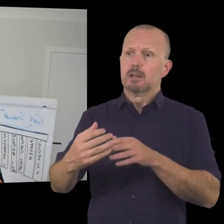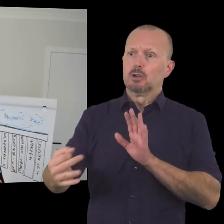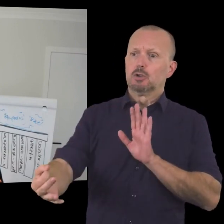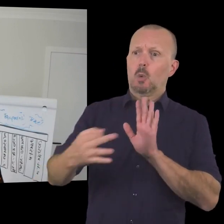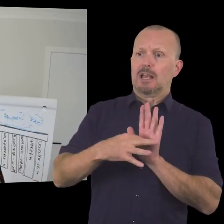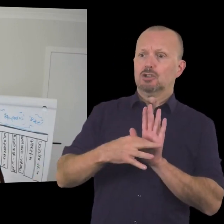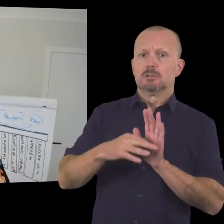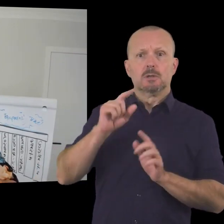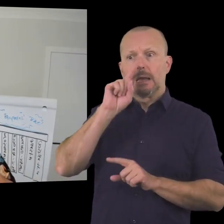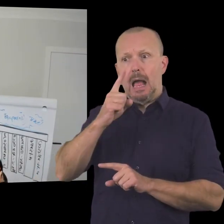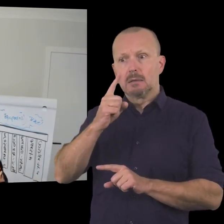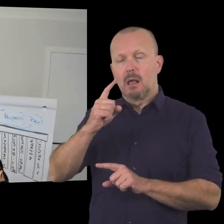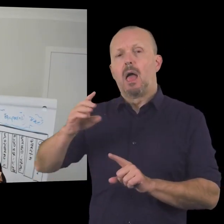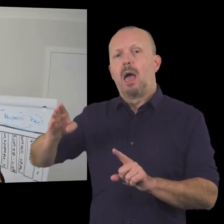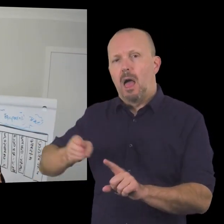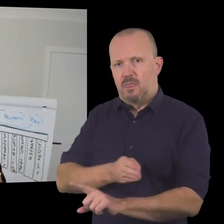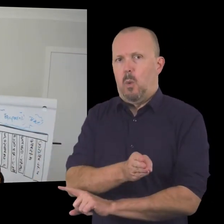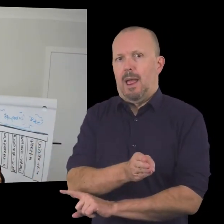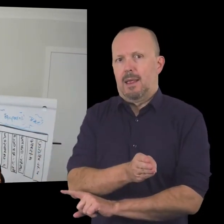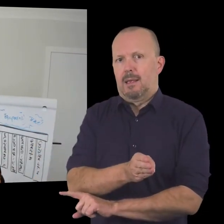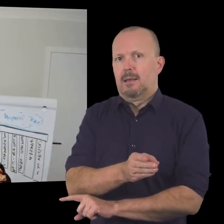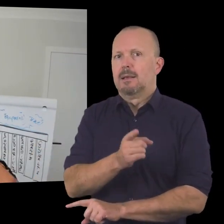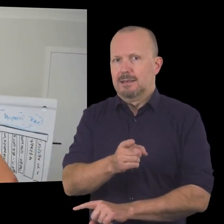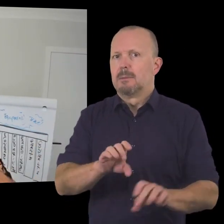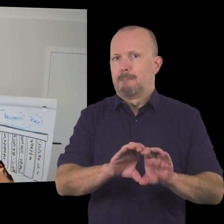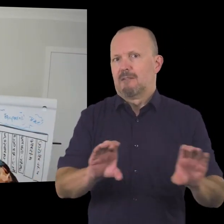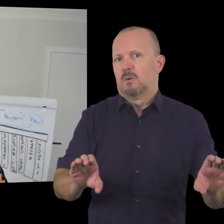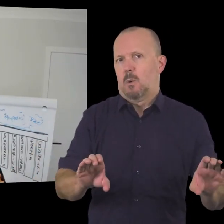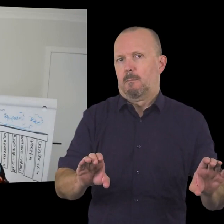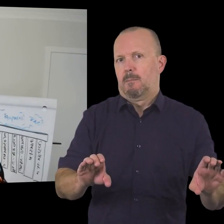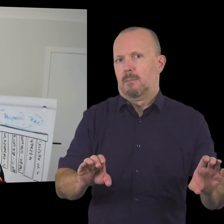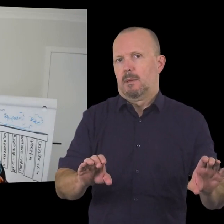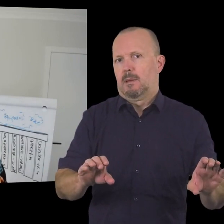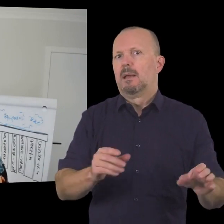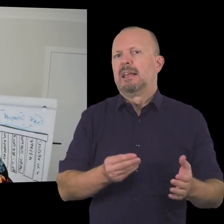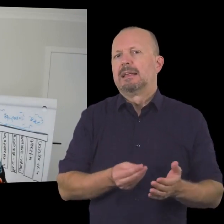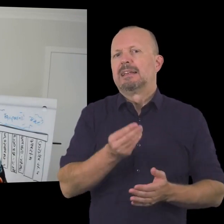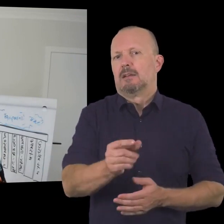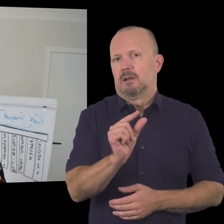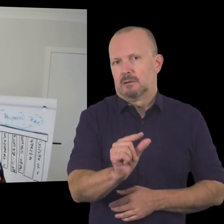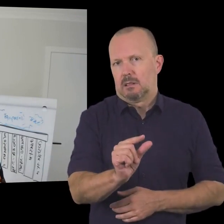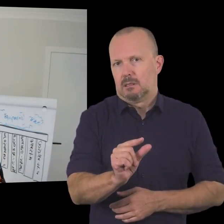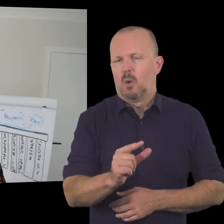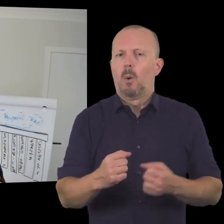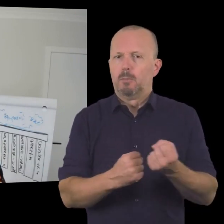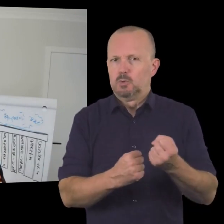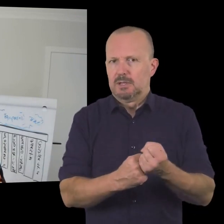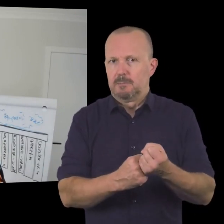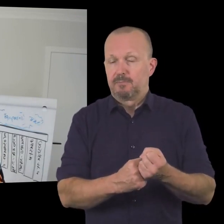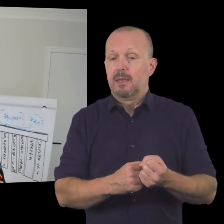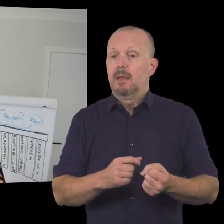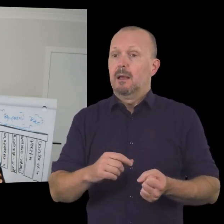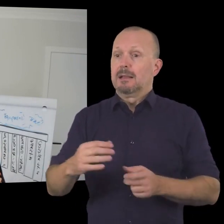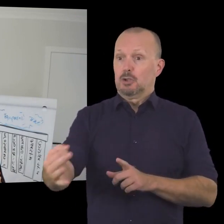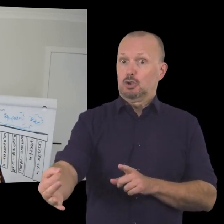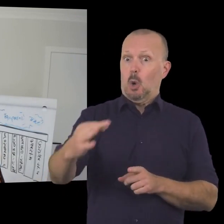online that is love something that i'd love you to explore on leaving uh this workshop so give a little as a way that you can do that